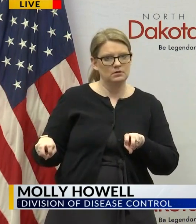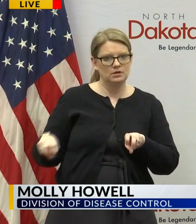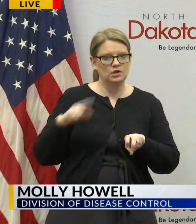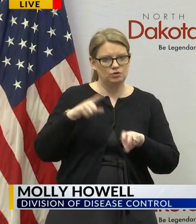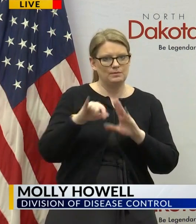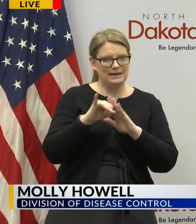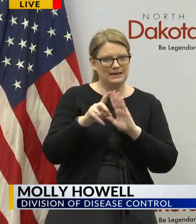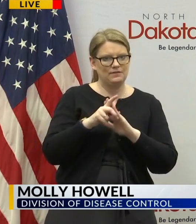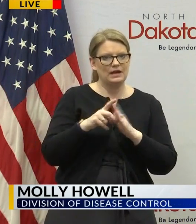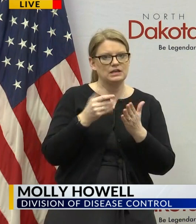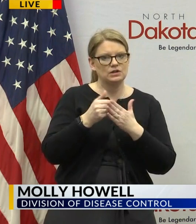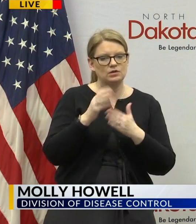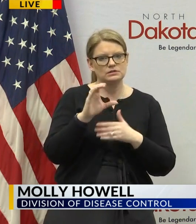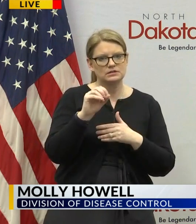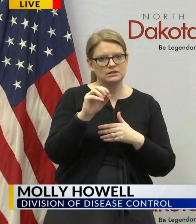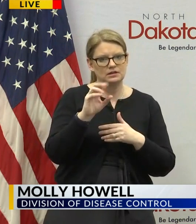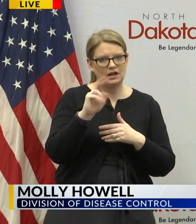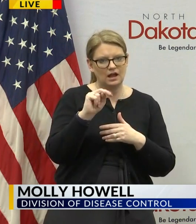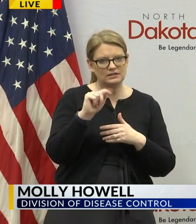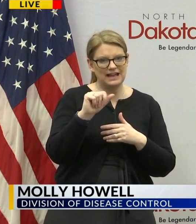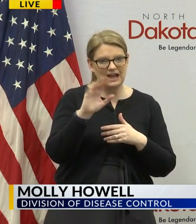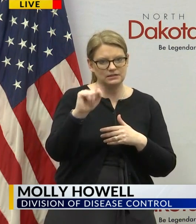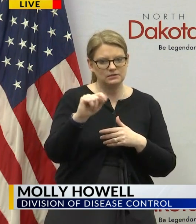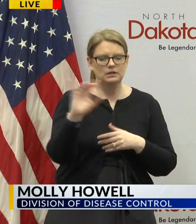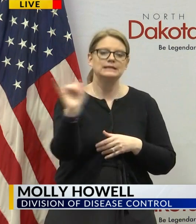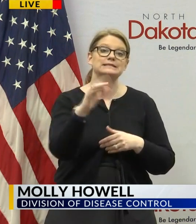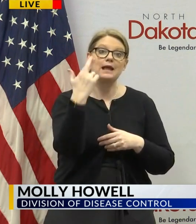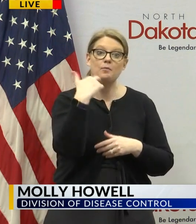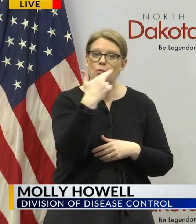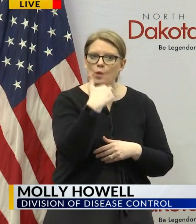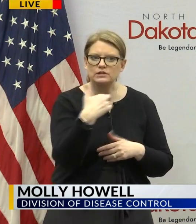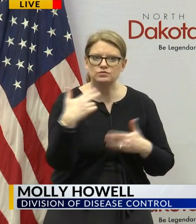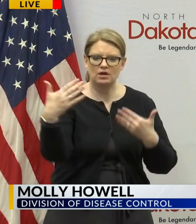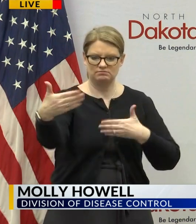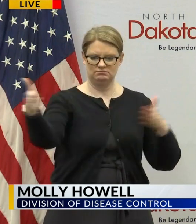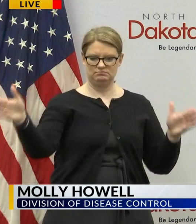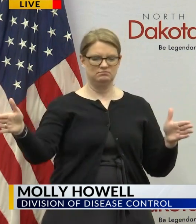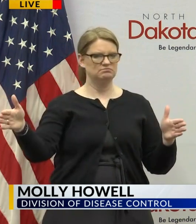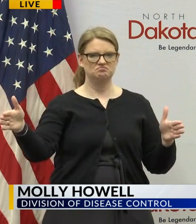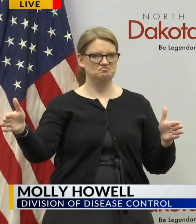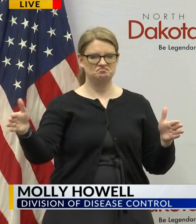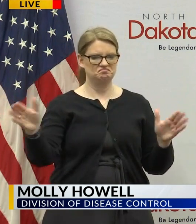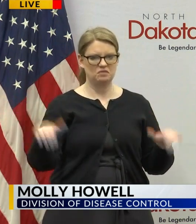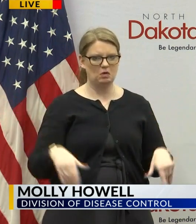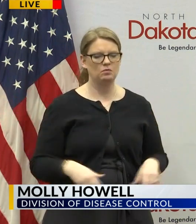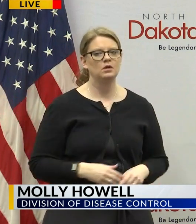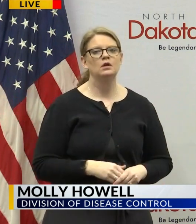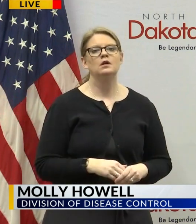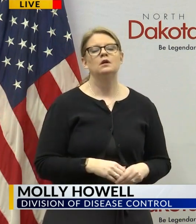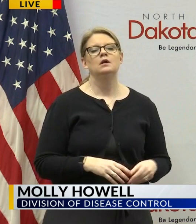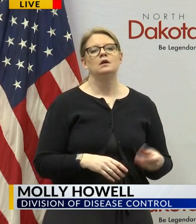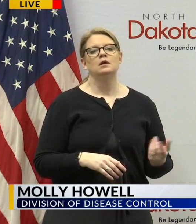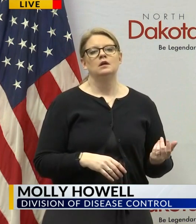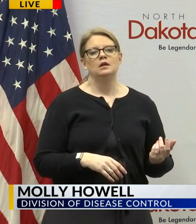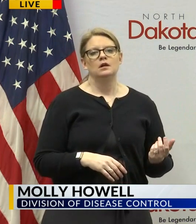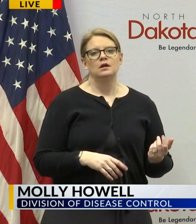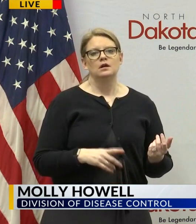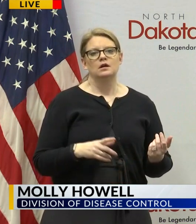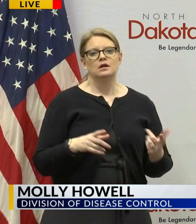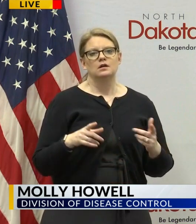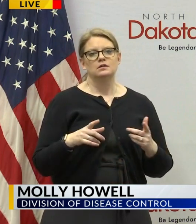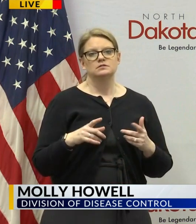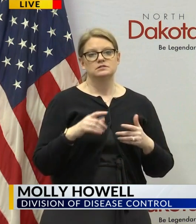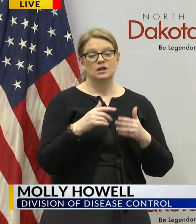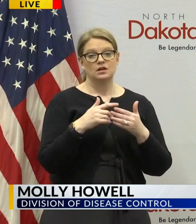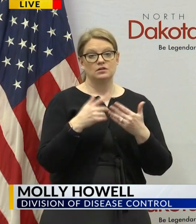as a close contact but if you were just in the same restaurant you would not be identified as a close contact and so then we follow up with all